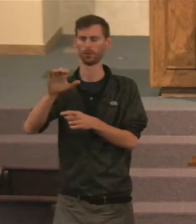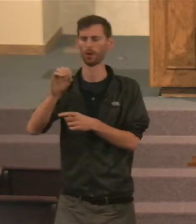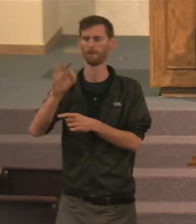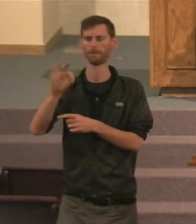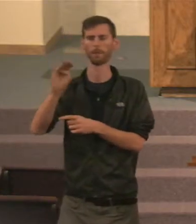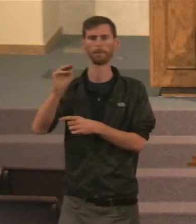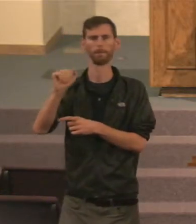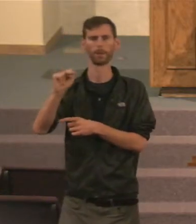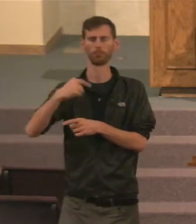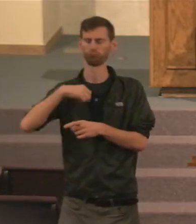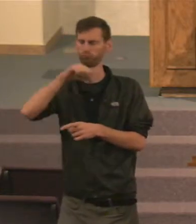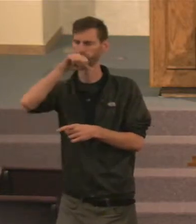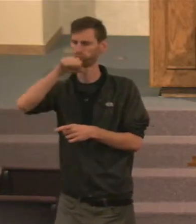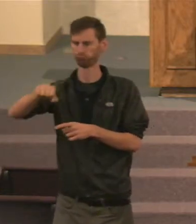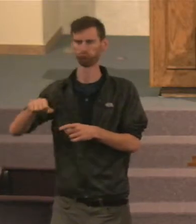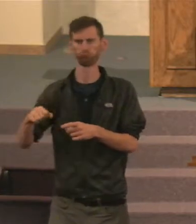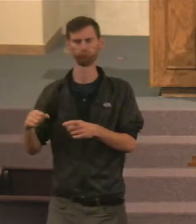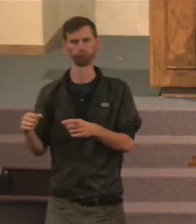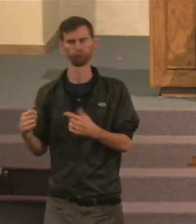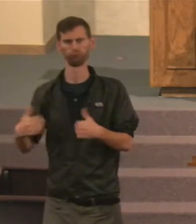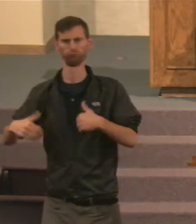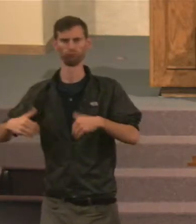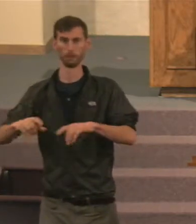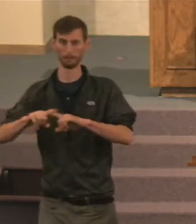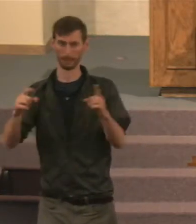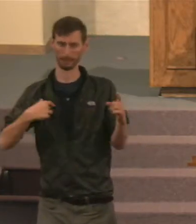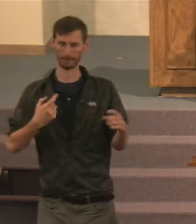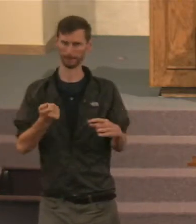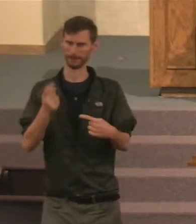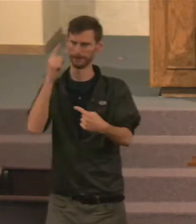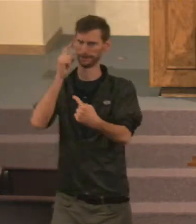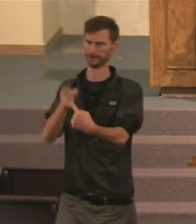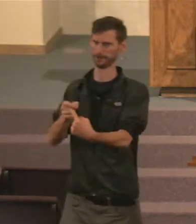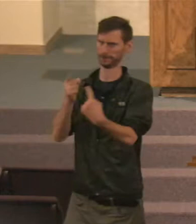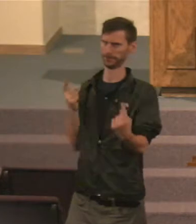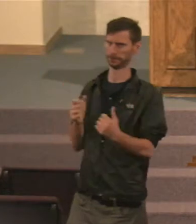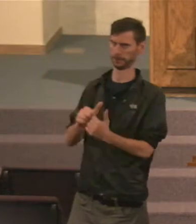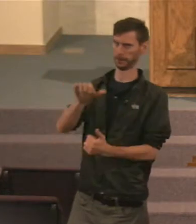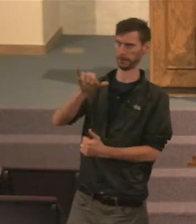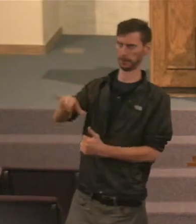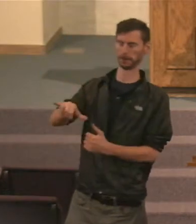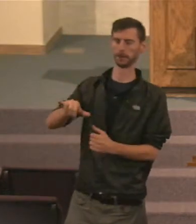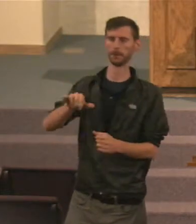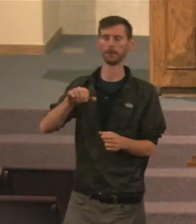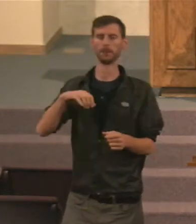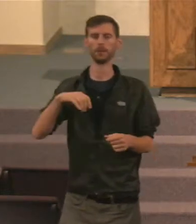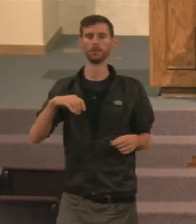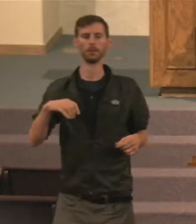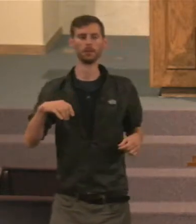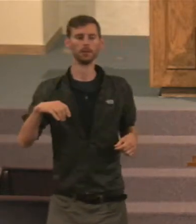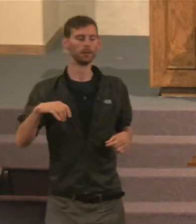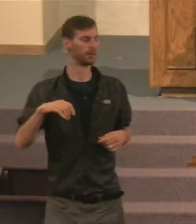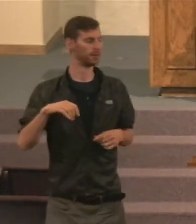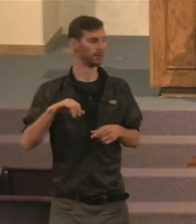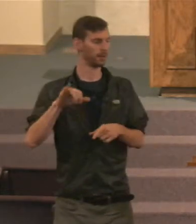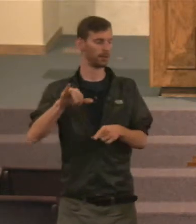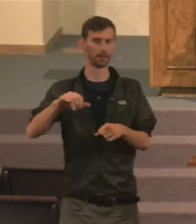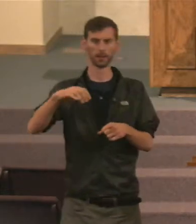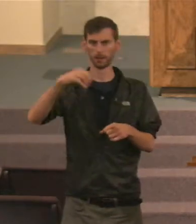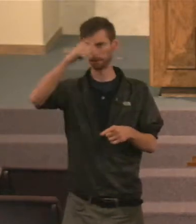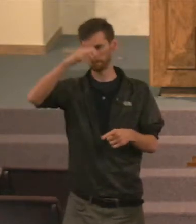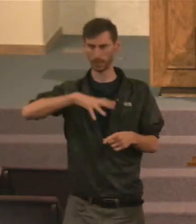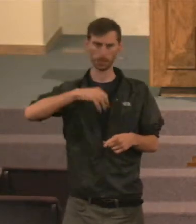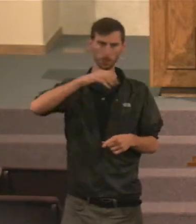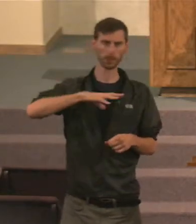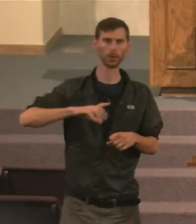quite a bit in that. But I think probably what he's talking about here, when he talks about man goes to his eternal home, what